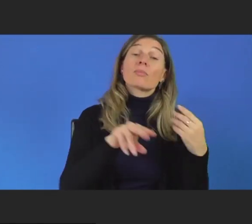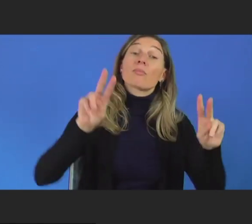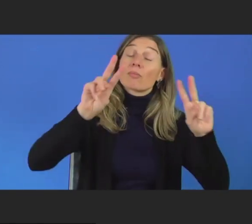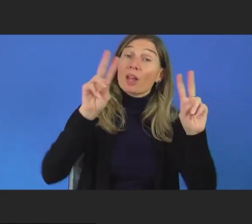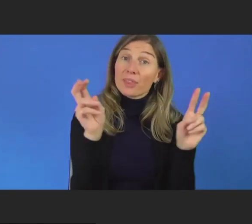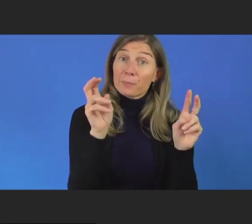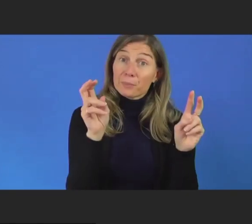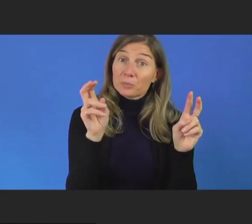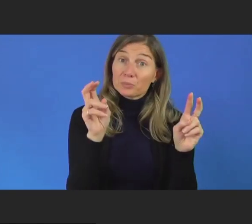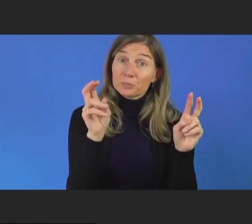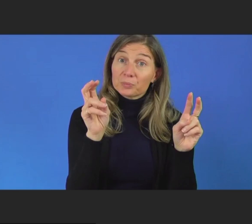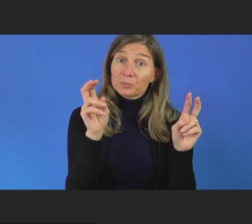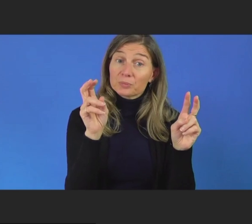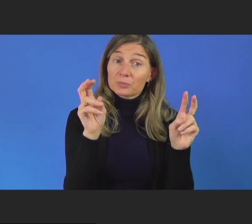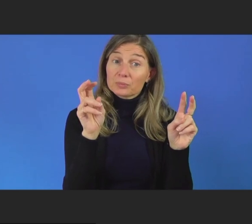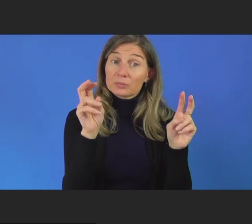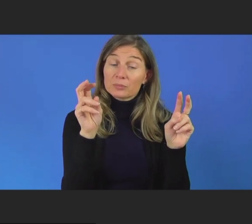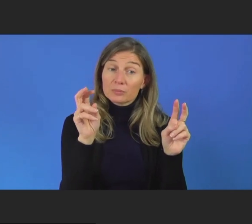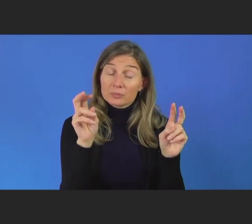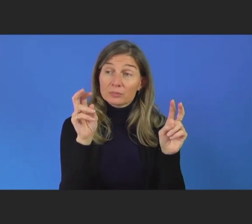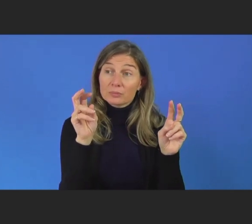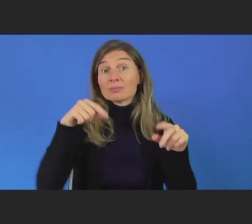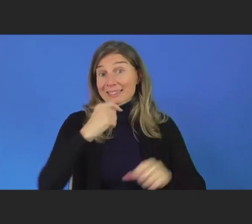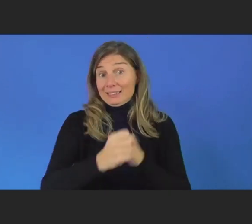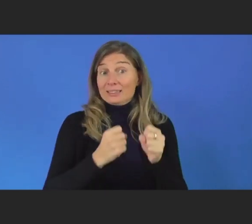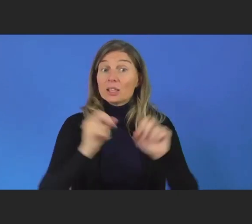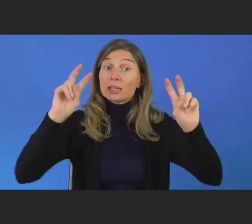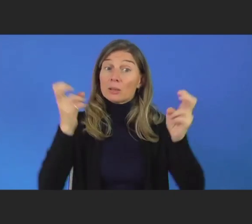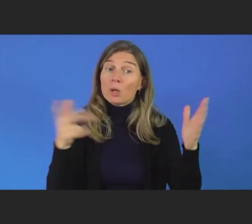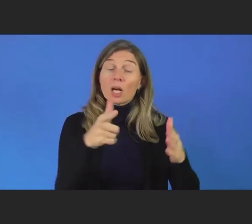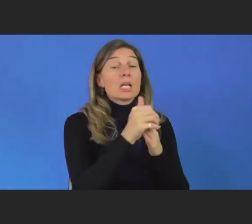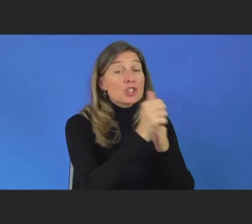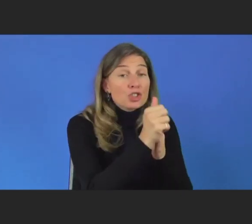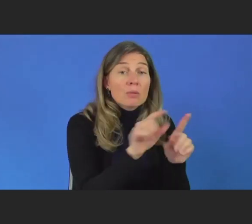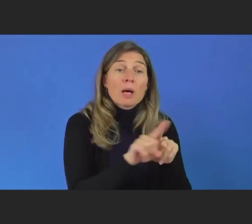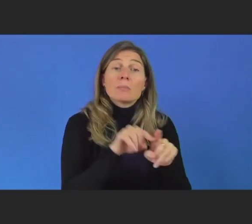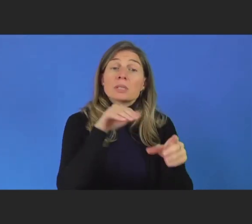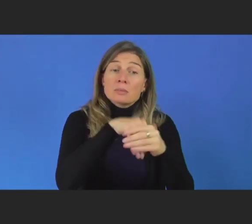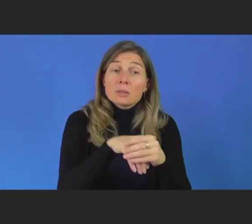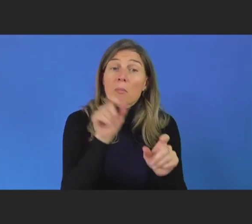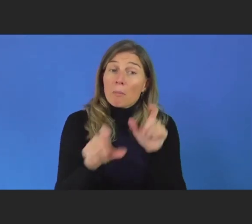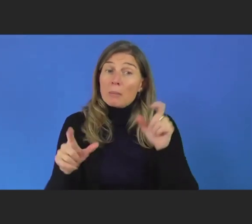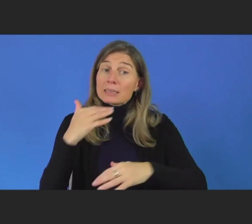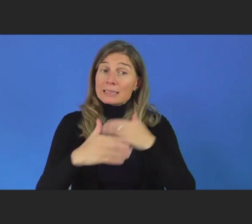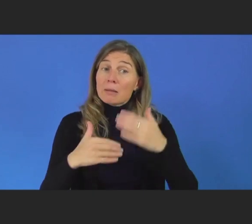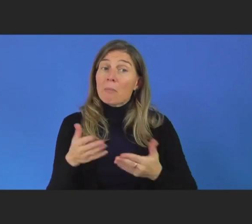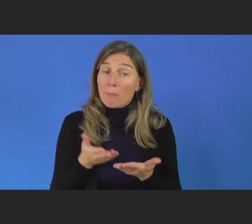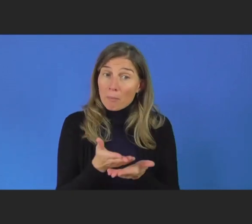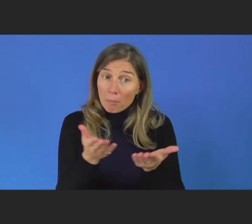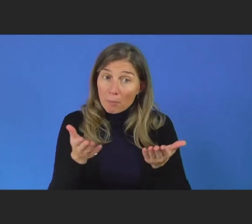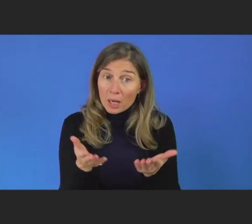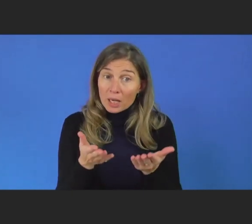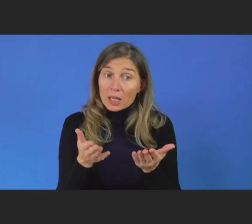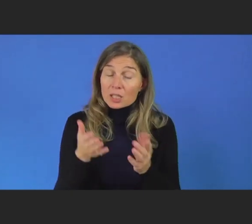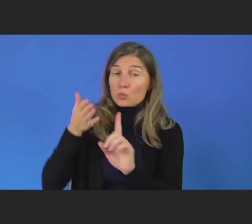this year's day was leadership and participation of persons with disabilities towards